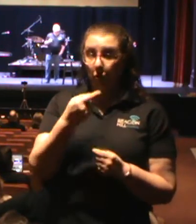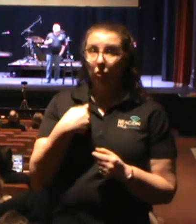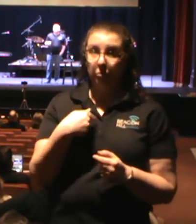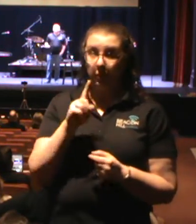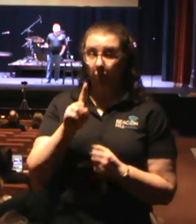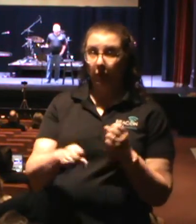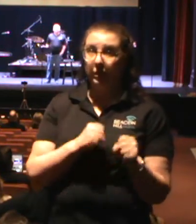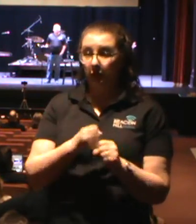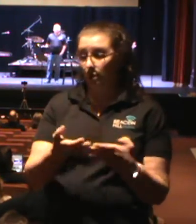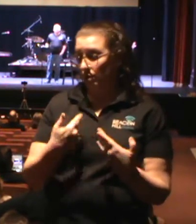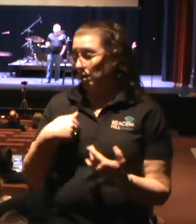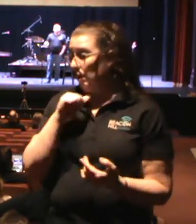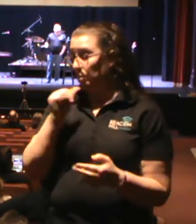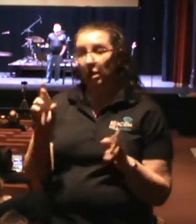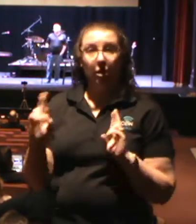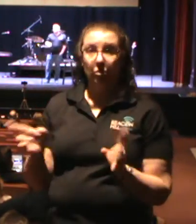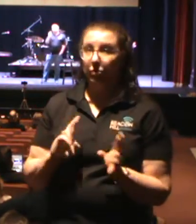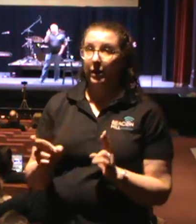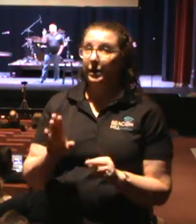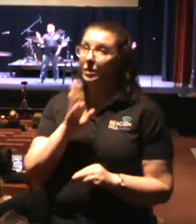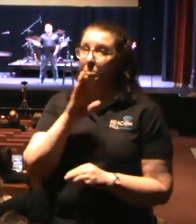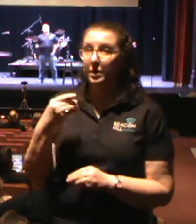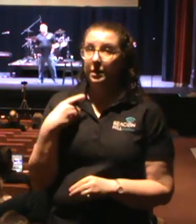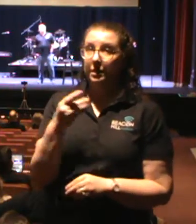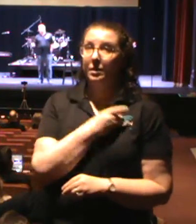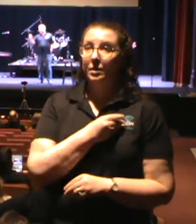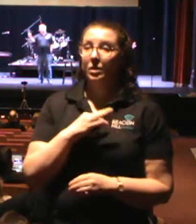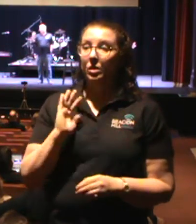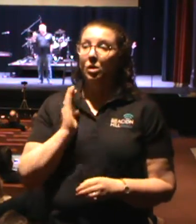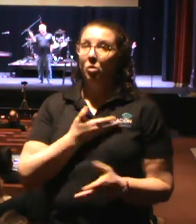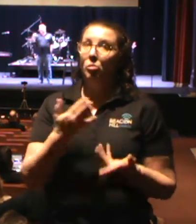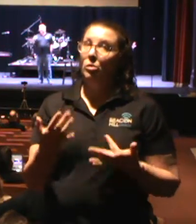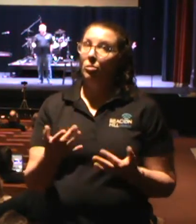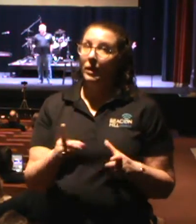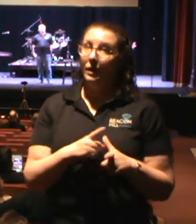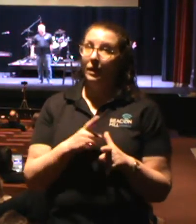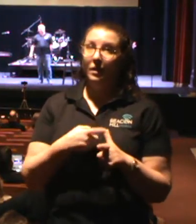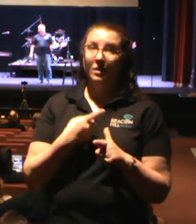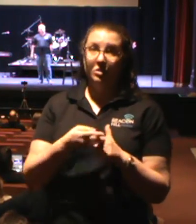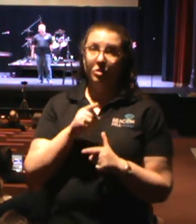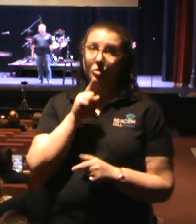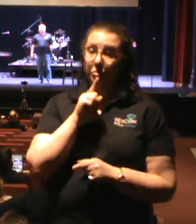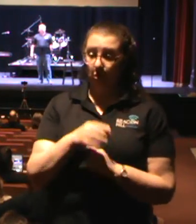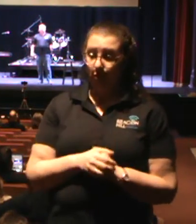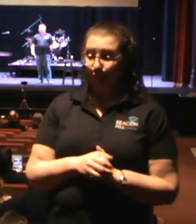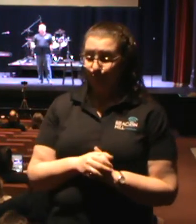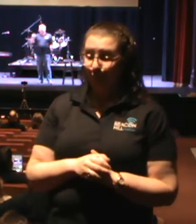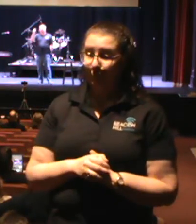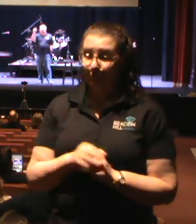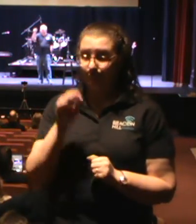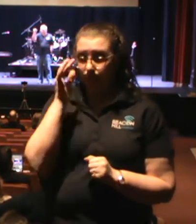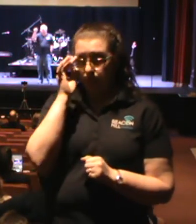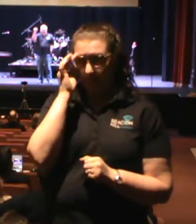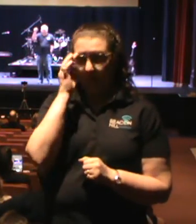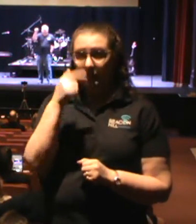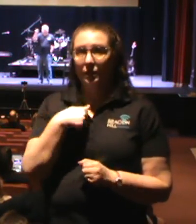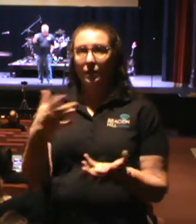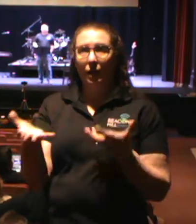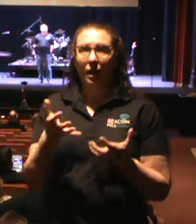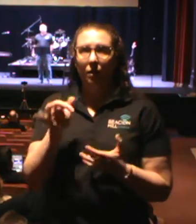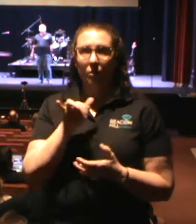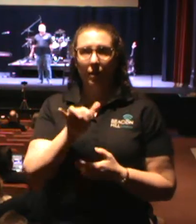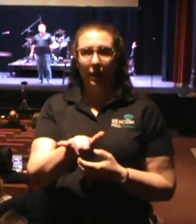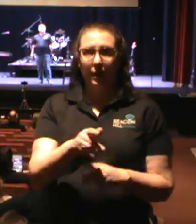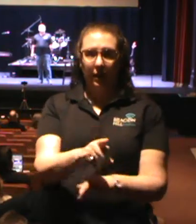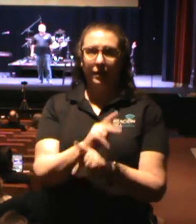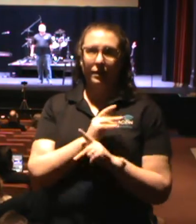ready to be a deacon yet. And I said, you know what? We'll wait until you are. Because I'm not going to be anybody else to tell you. Because I want that type